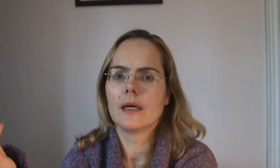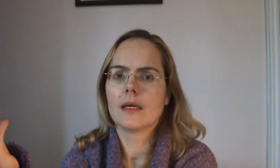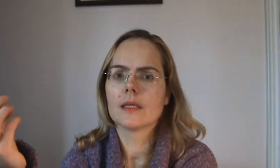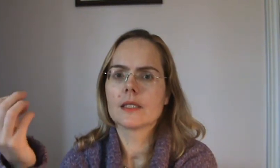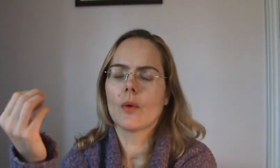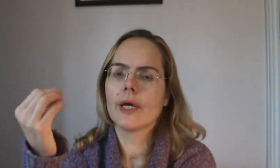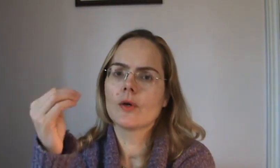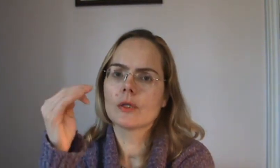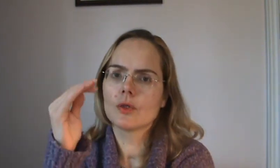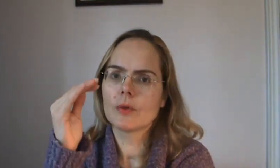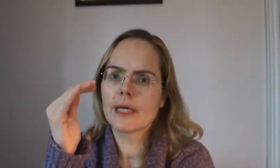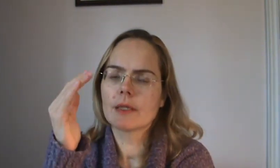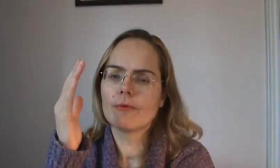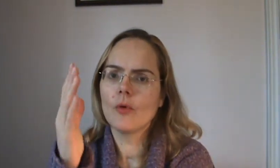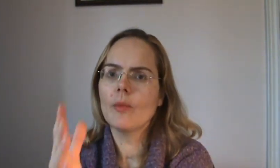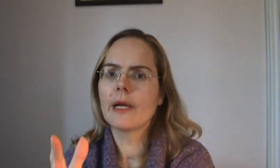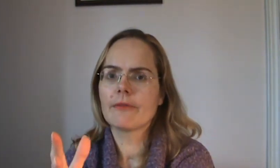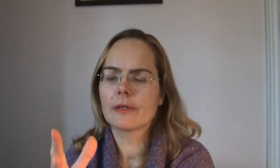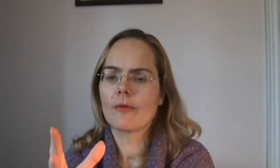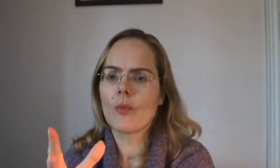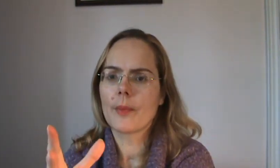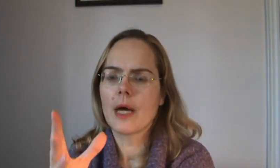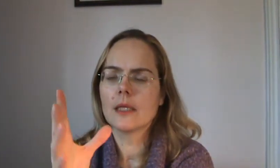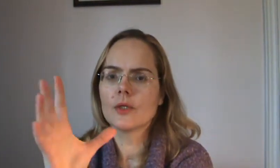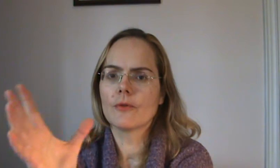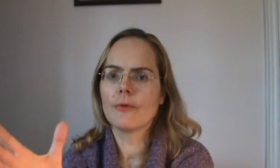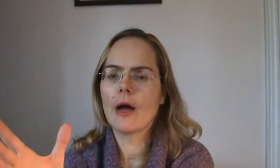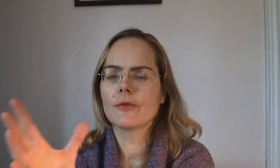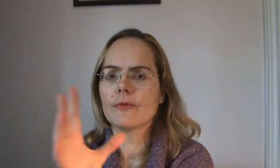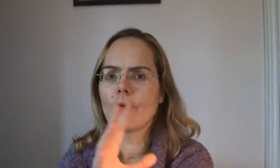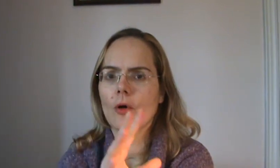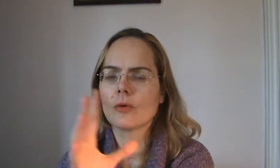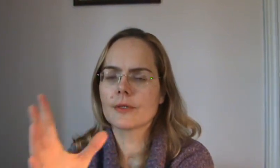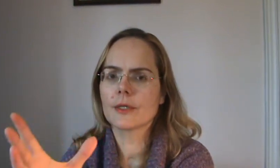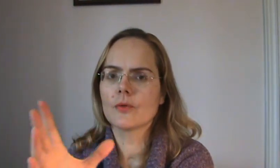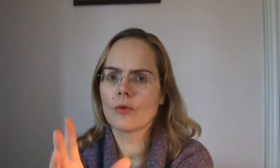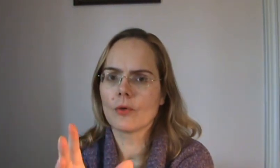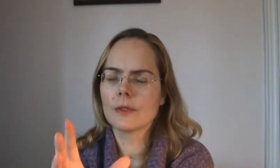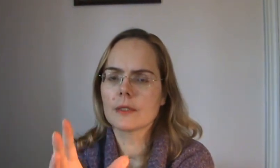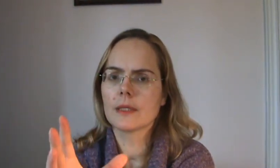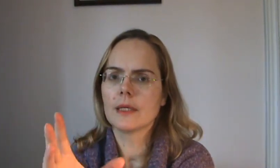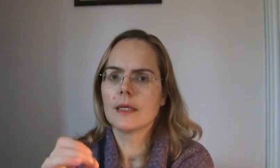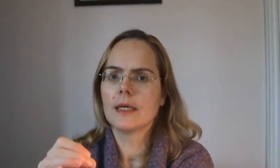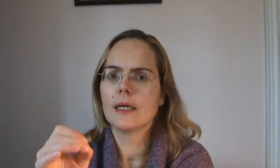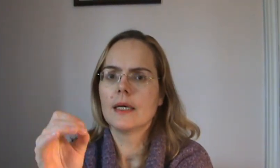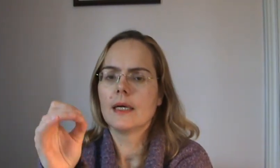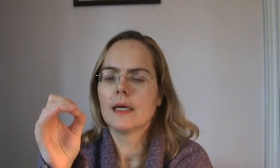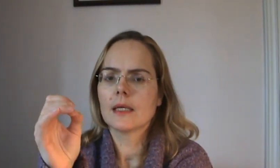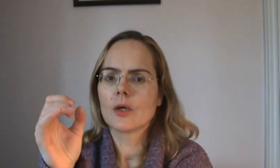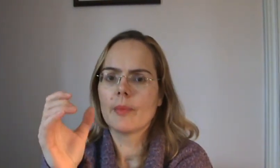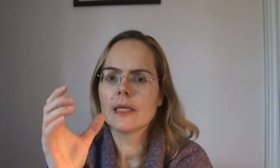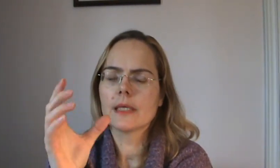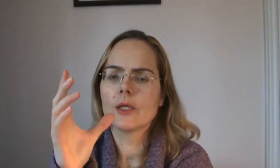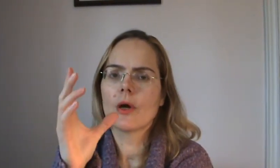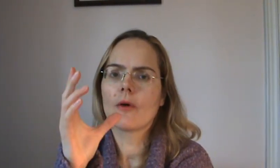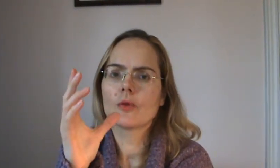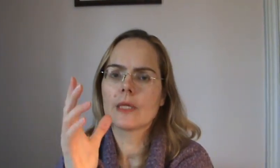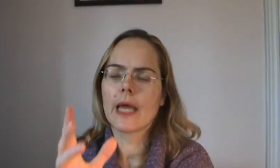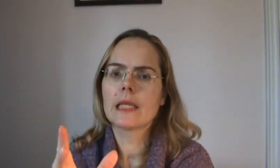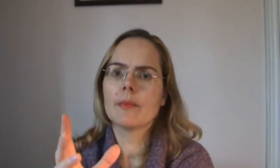So in order to get the full benefit of homeopathics, you have to follow certain rules. So basically you have to take them